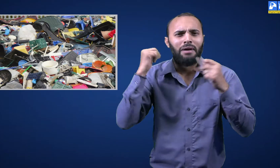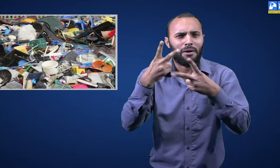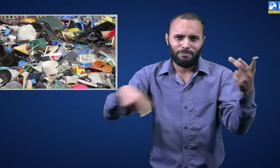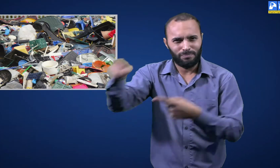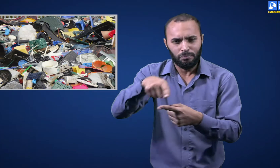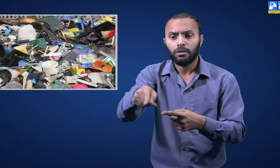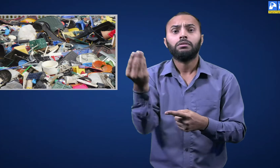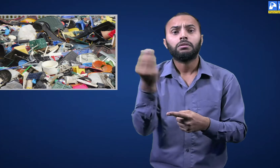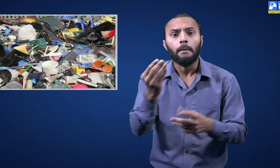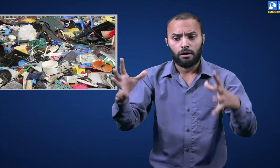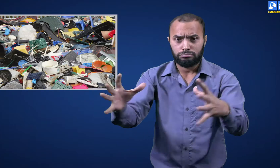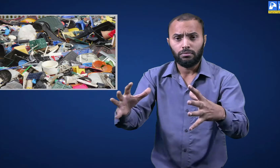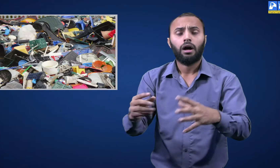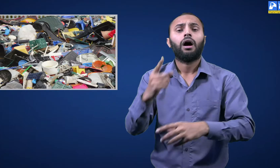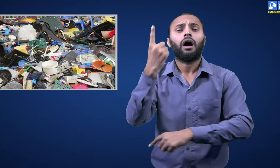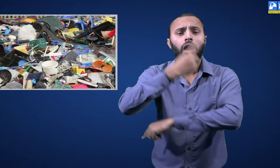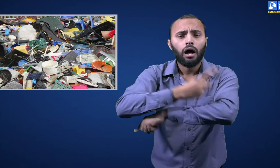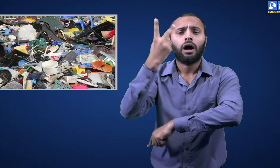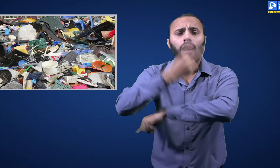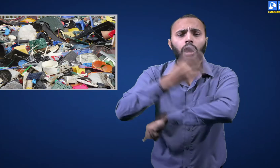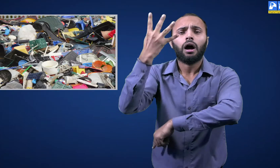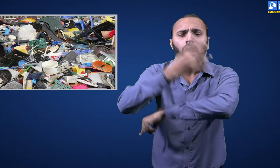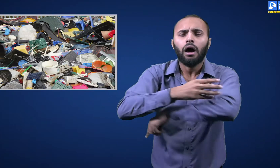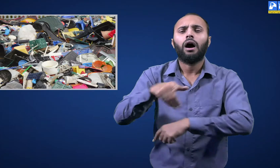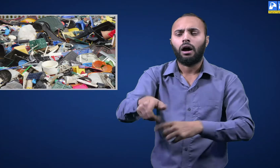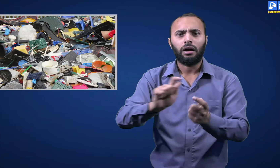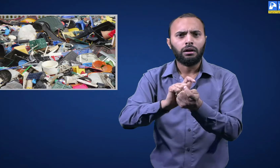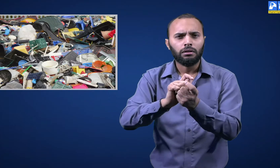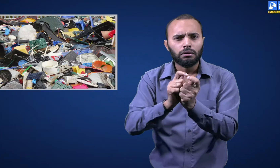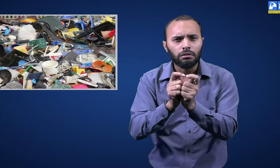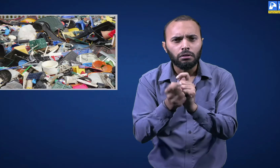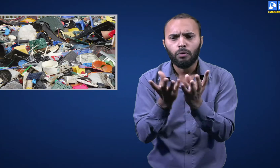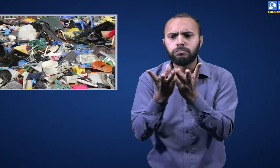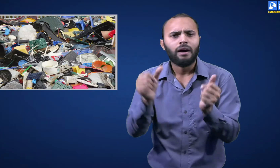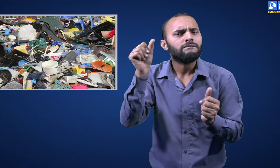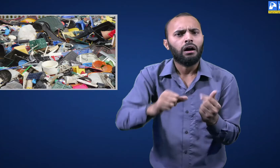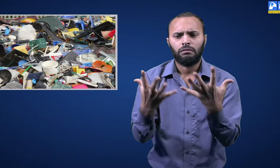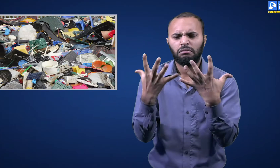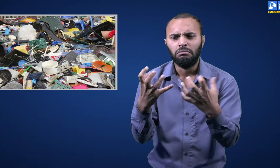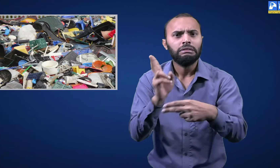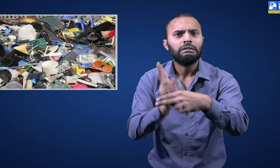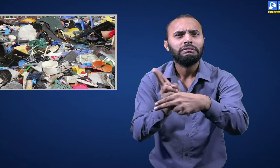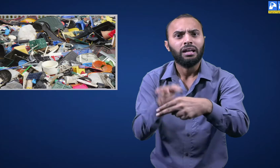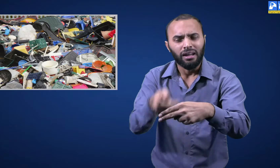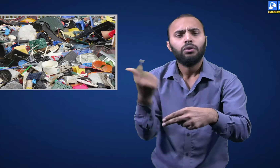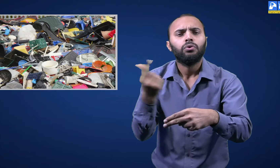plastic items which do not rot in the garbage heaps are separated from the mixture of garbage